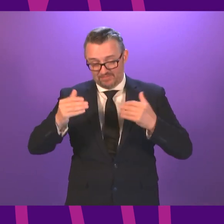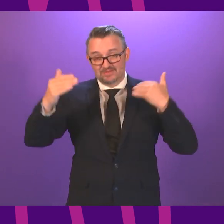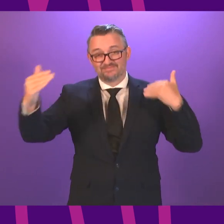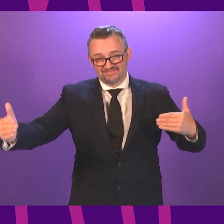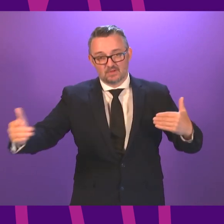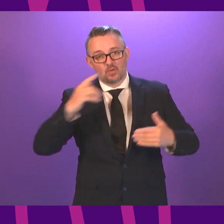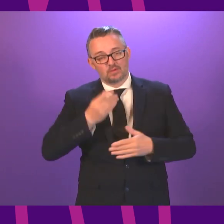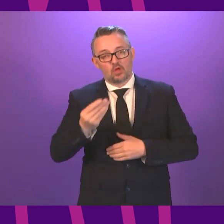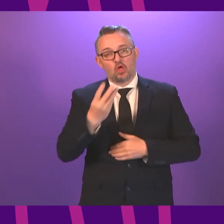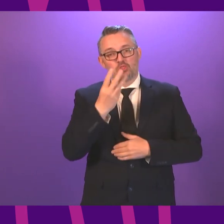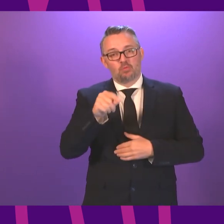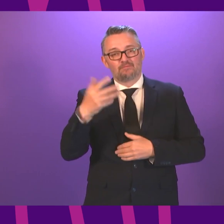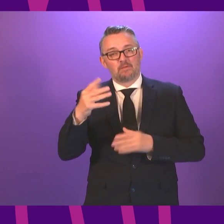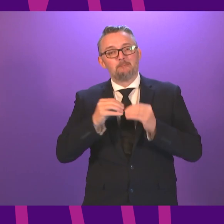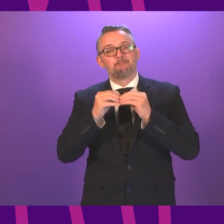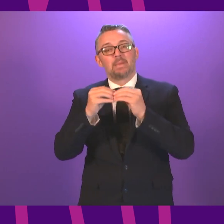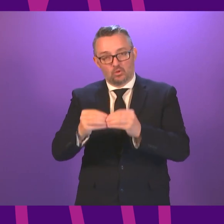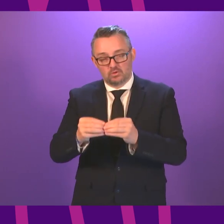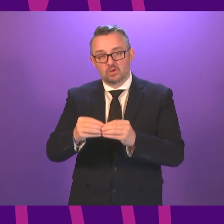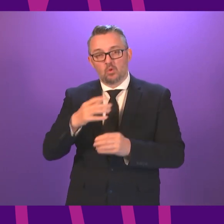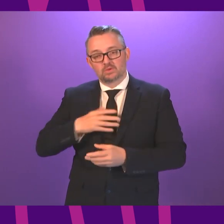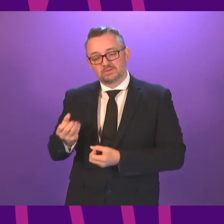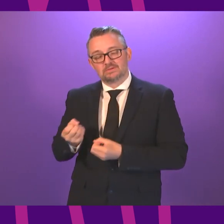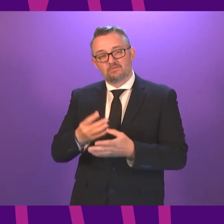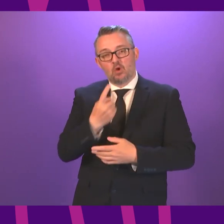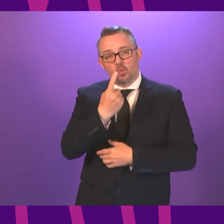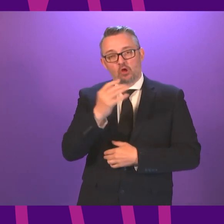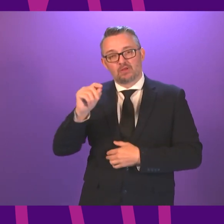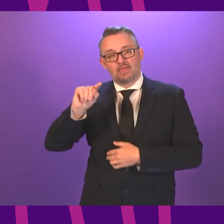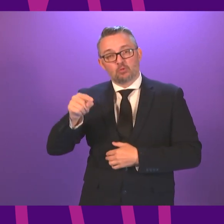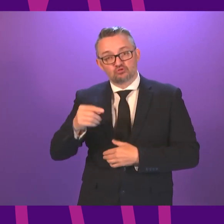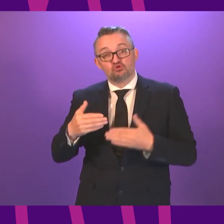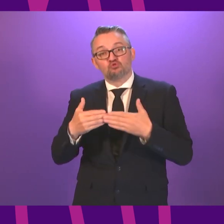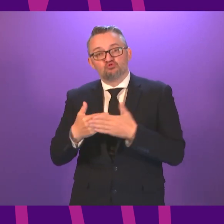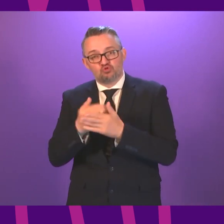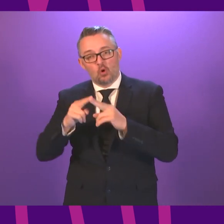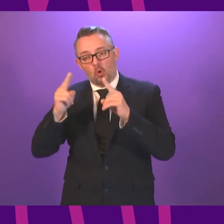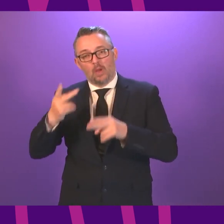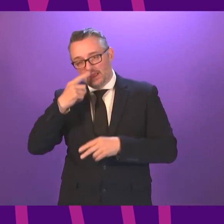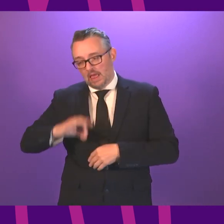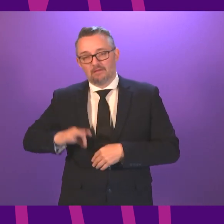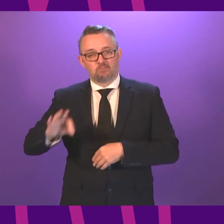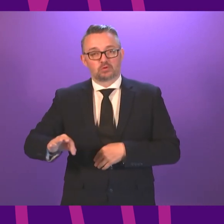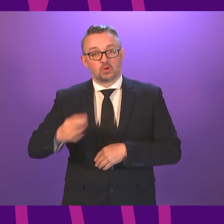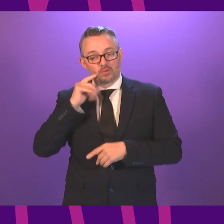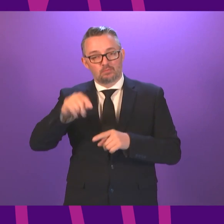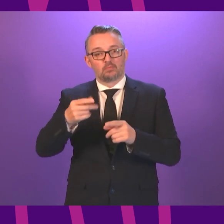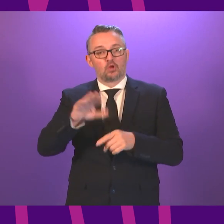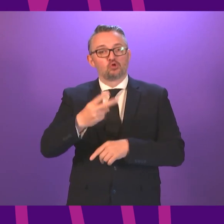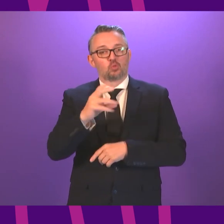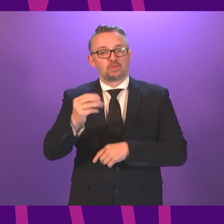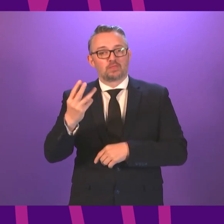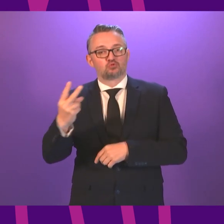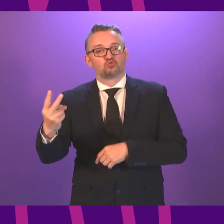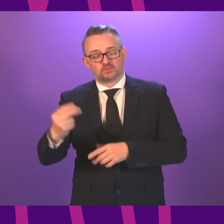to support our pledge to deliver 100,000 new affordable homes by 2032. We will